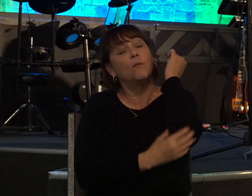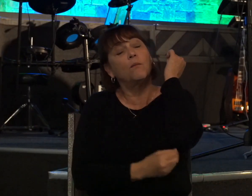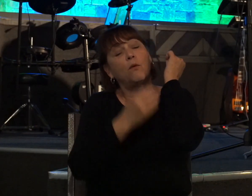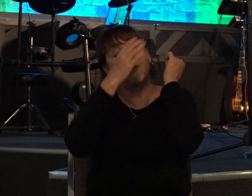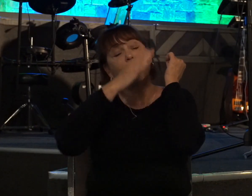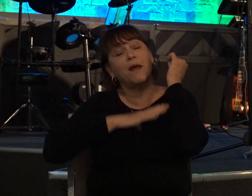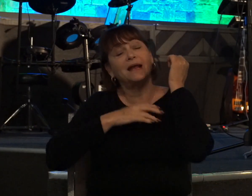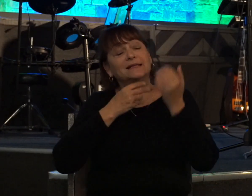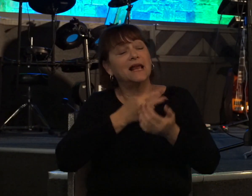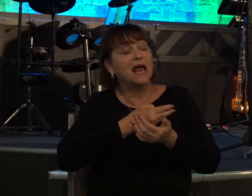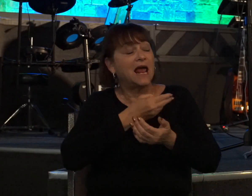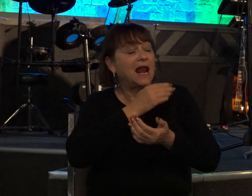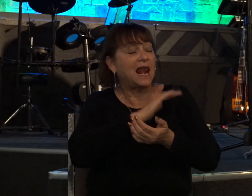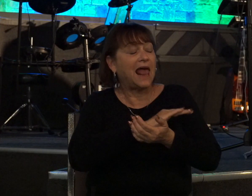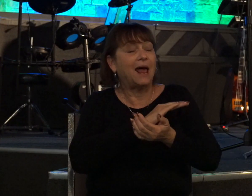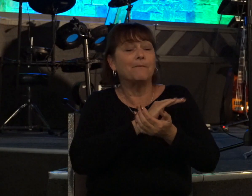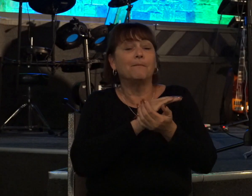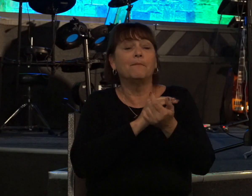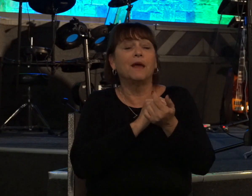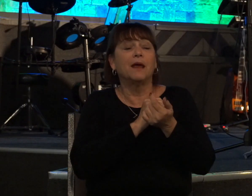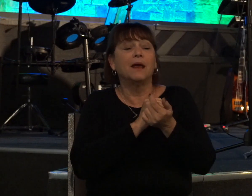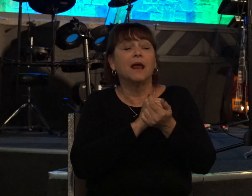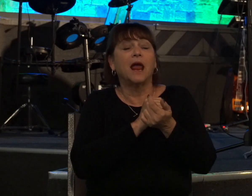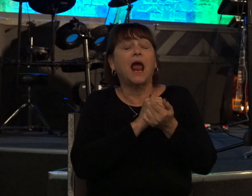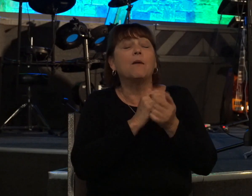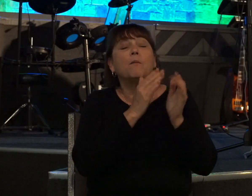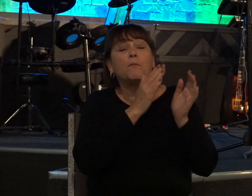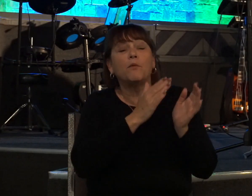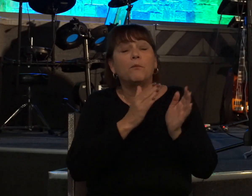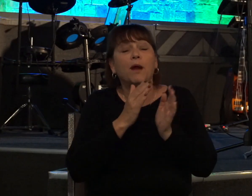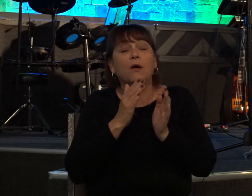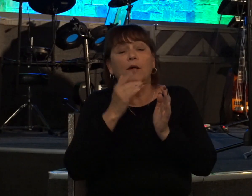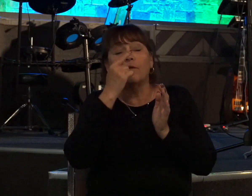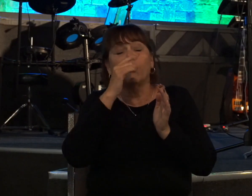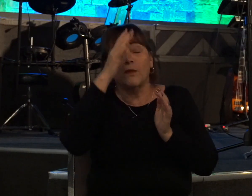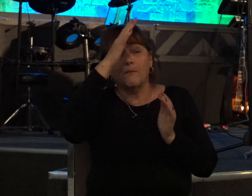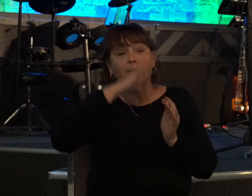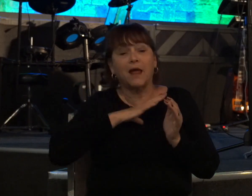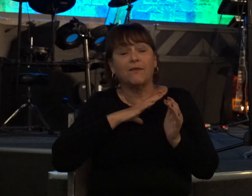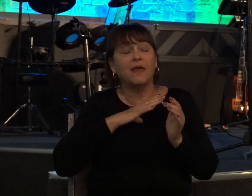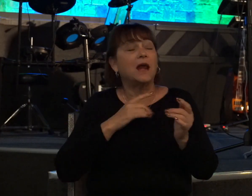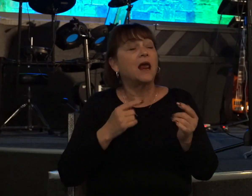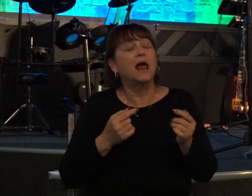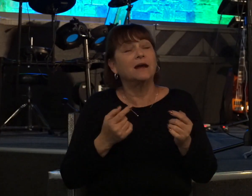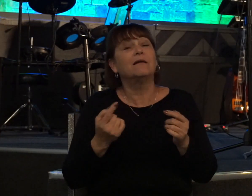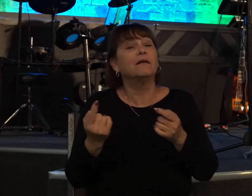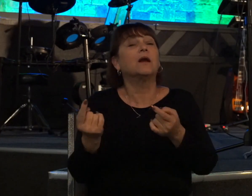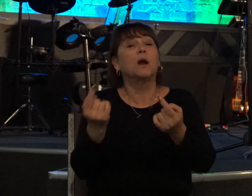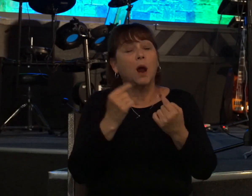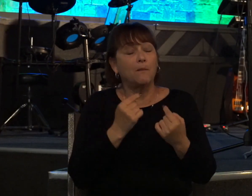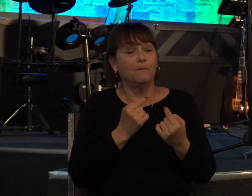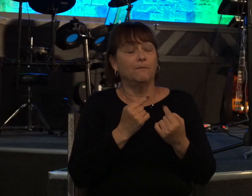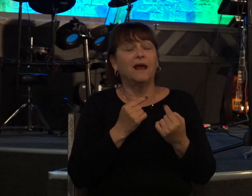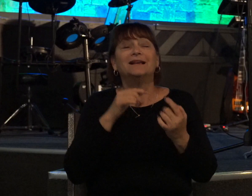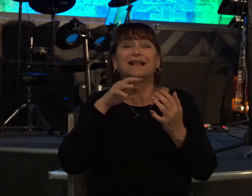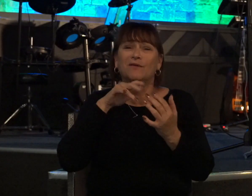prepared it for the man who had come to him now as i was studying this you know